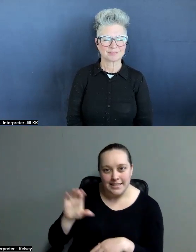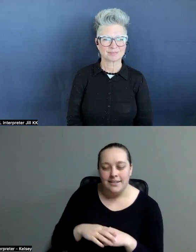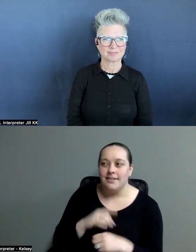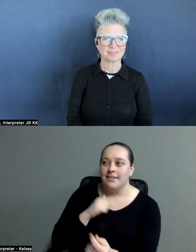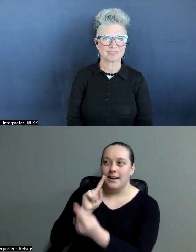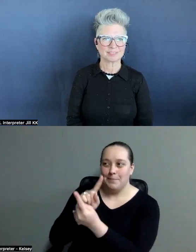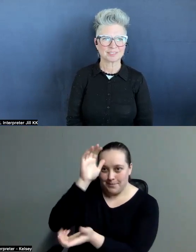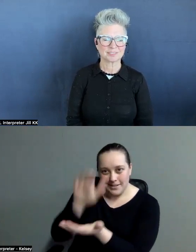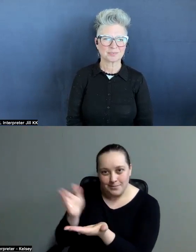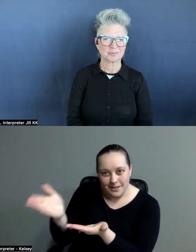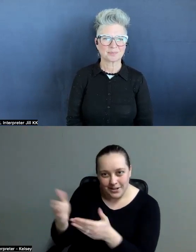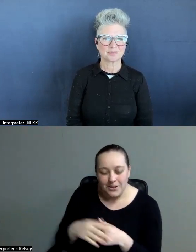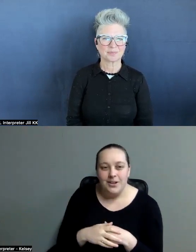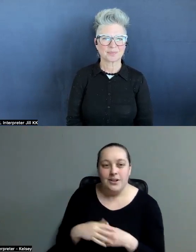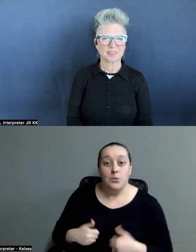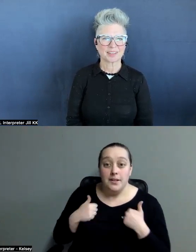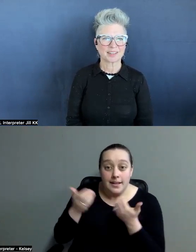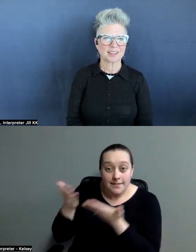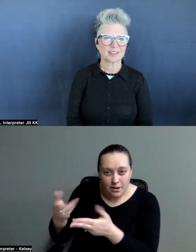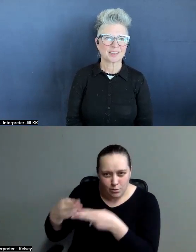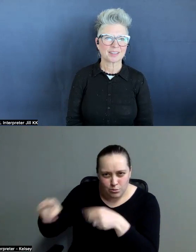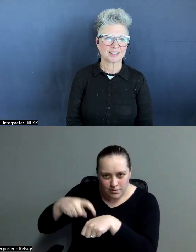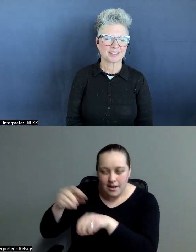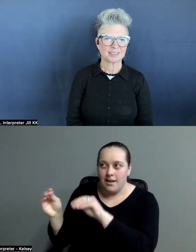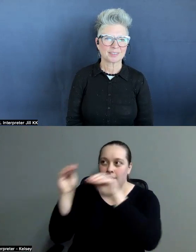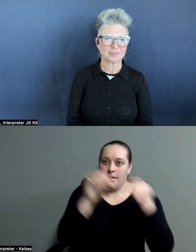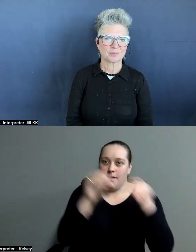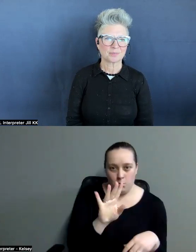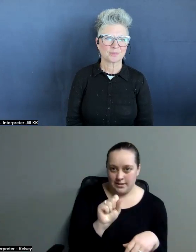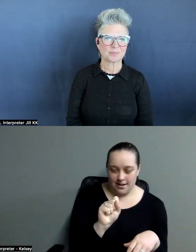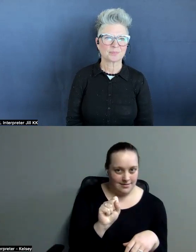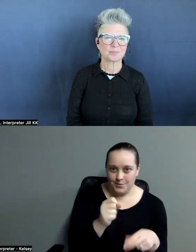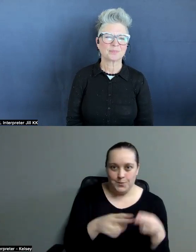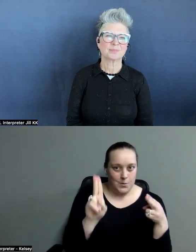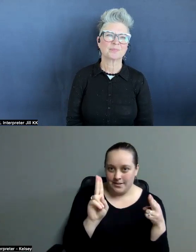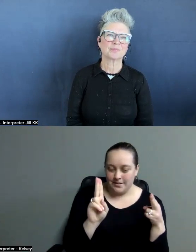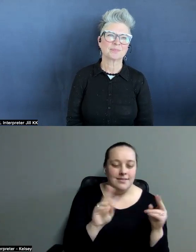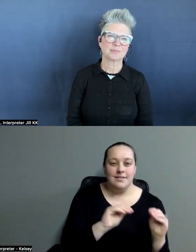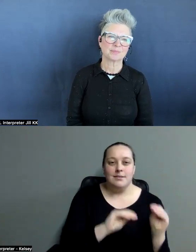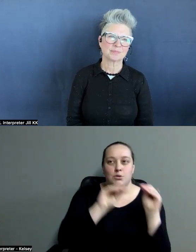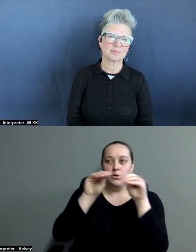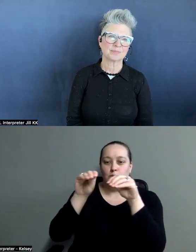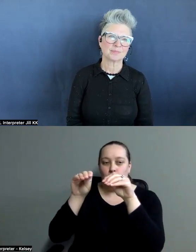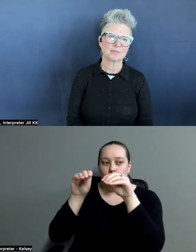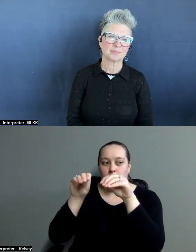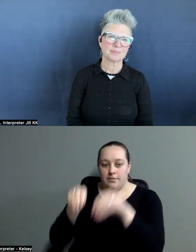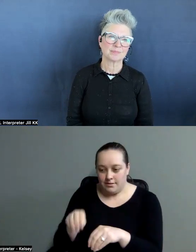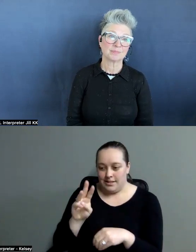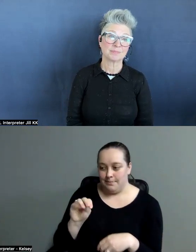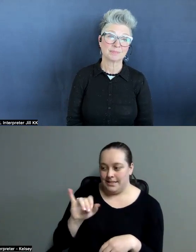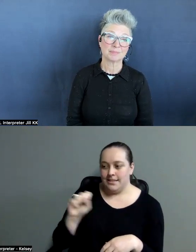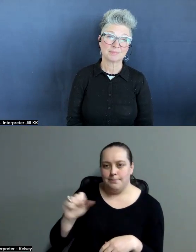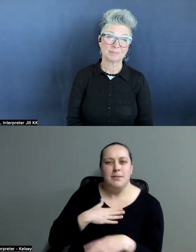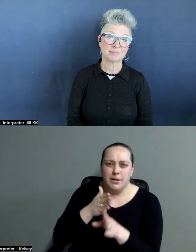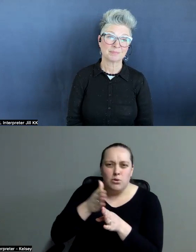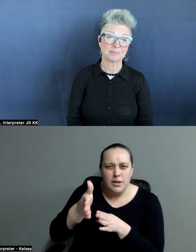husband there. Lived there. Then we moved to Wisconsin for a short time. Then we moved to Mississippi because of my career